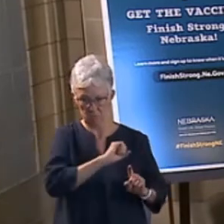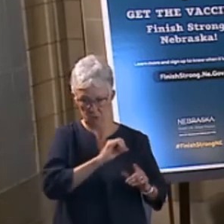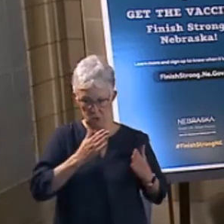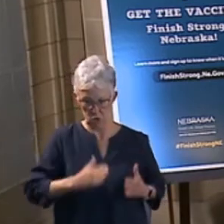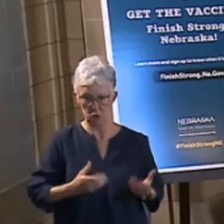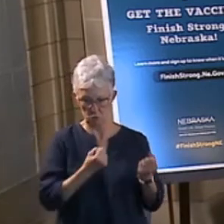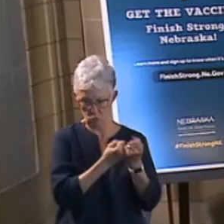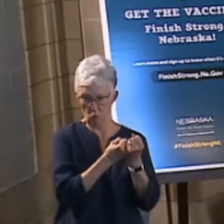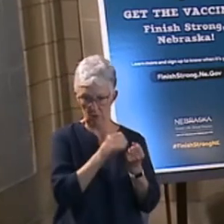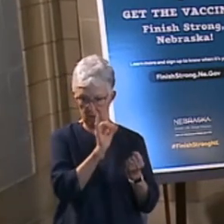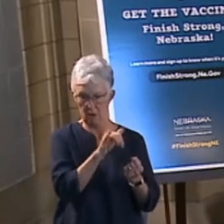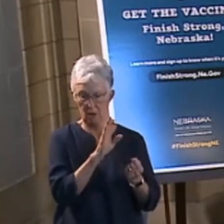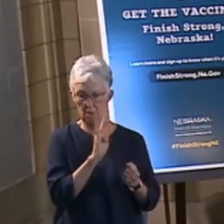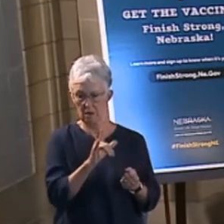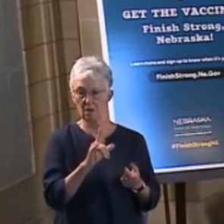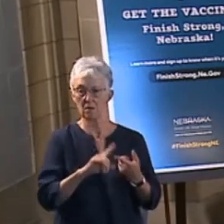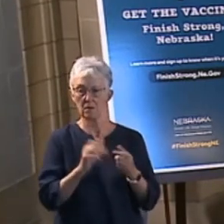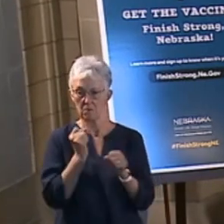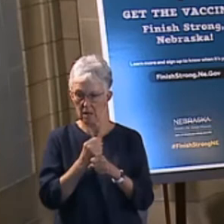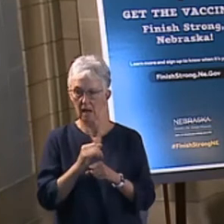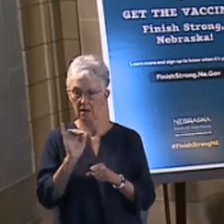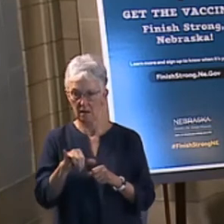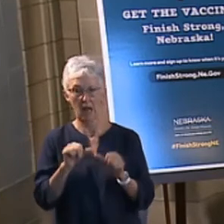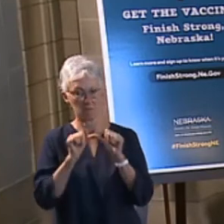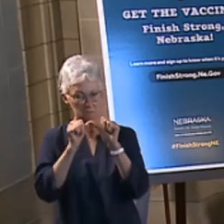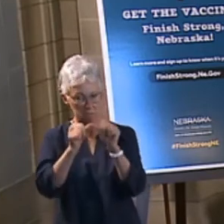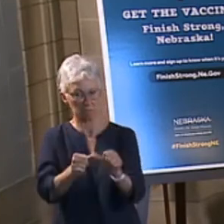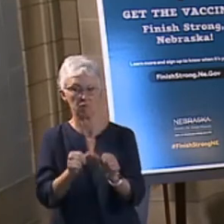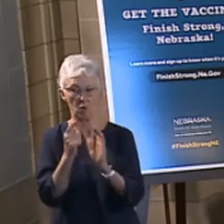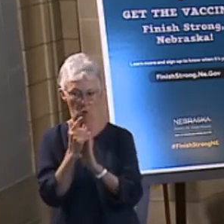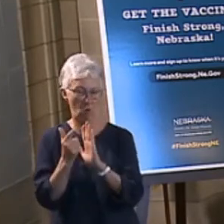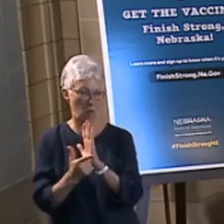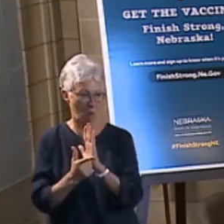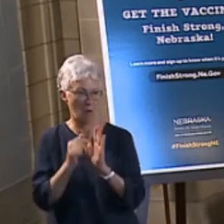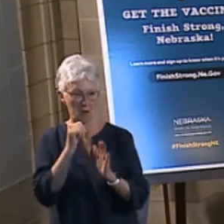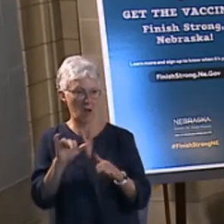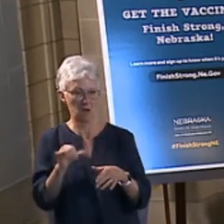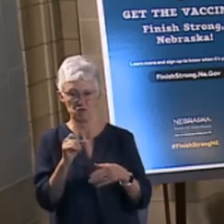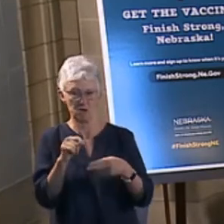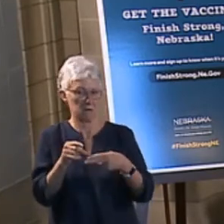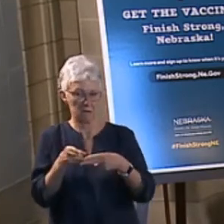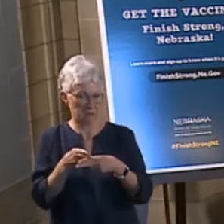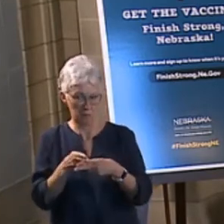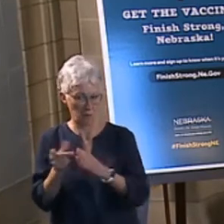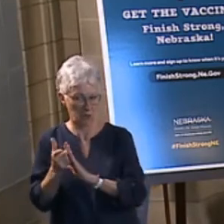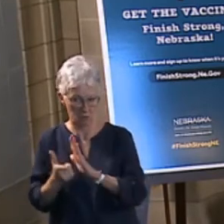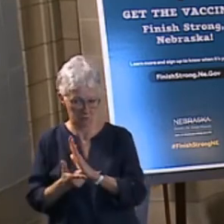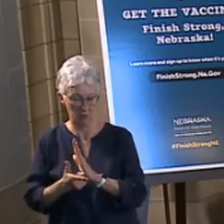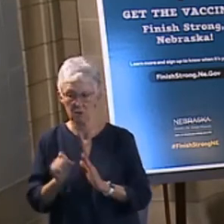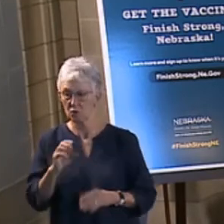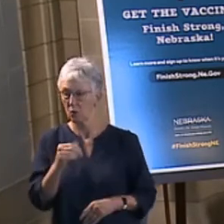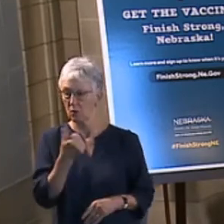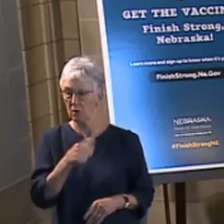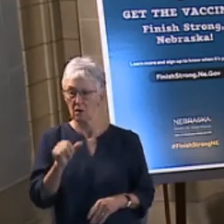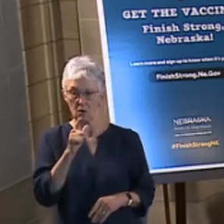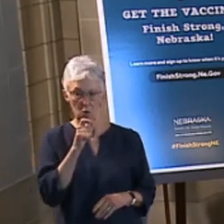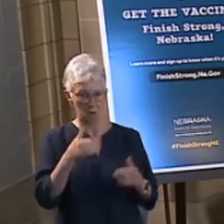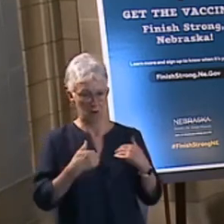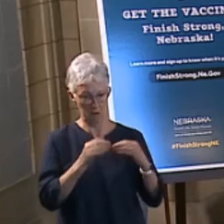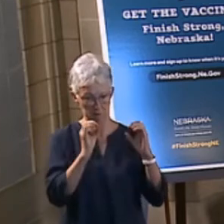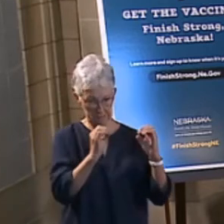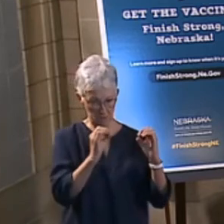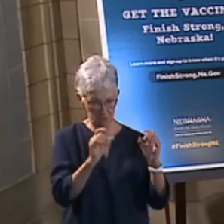make that a statute, make it permanent. And let anybody who has a teaching license that's in good